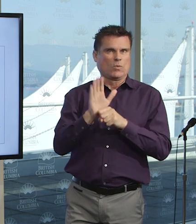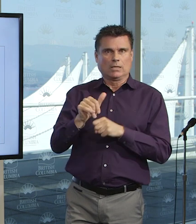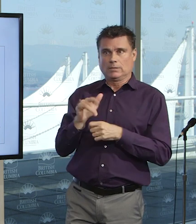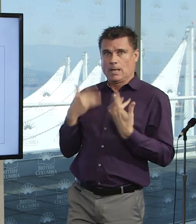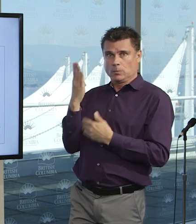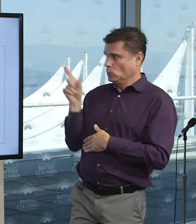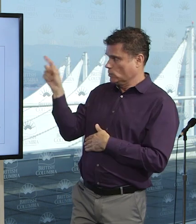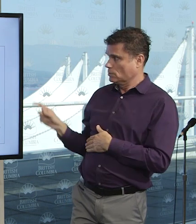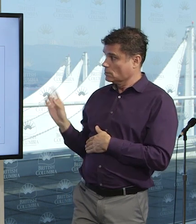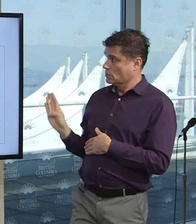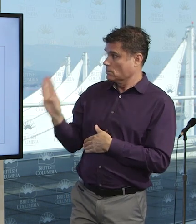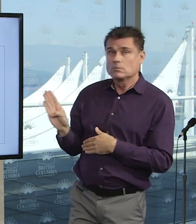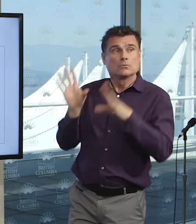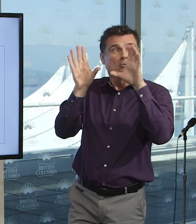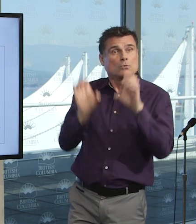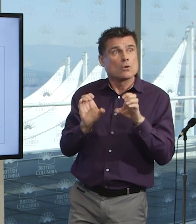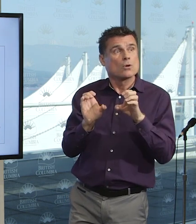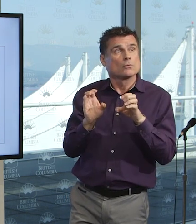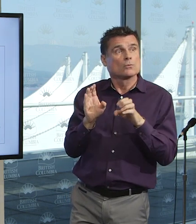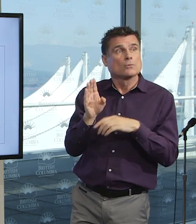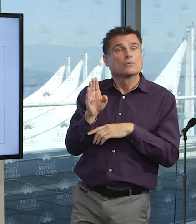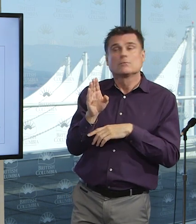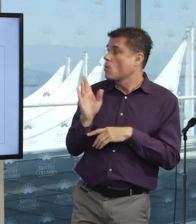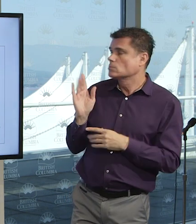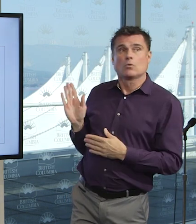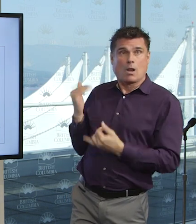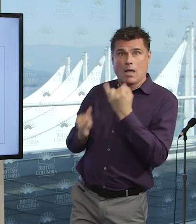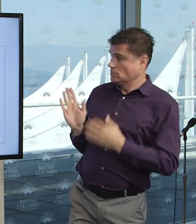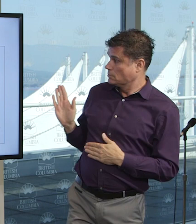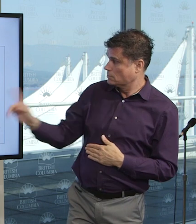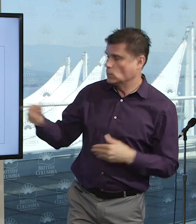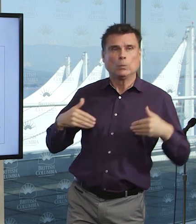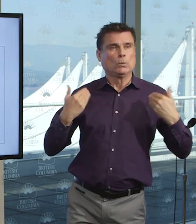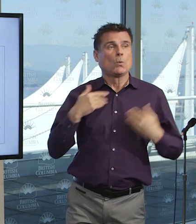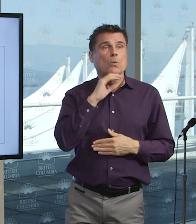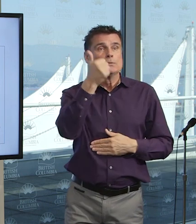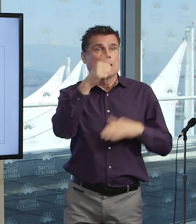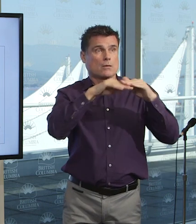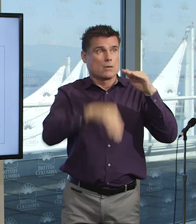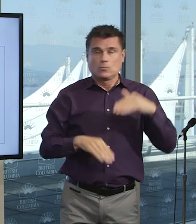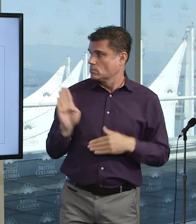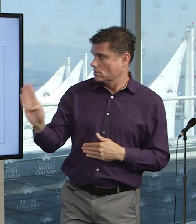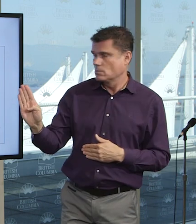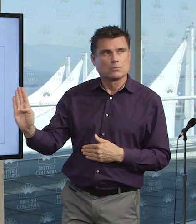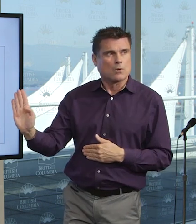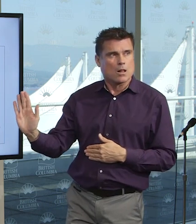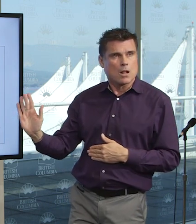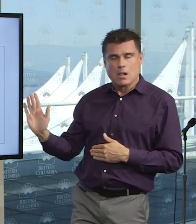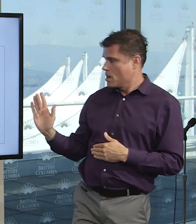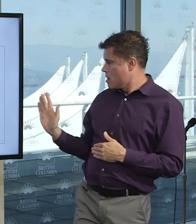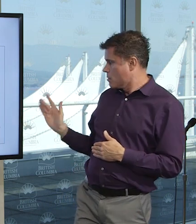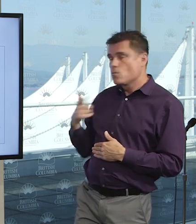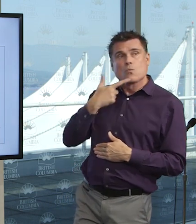10 to 19, so young people. We have nobody under the age of 10 at the moment who's infected with this disease. We have a